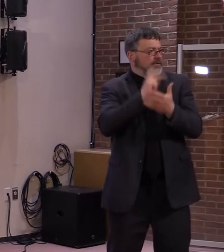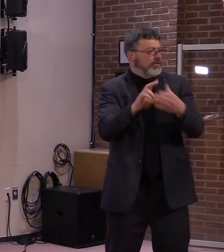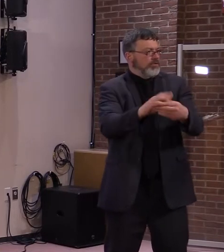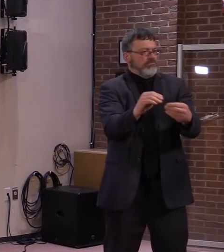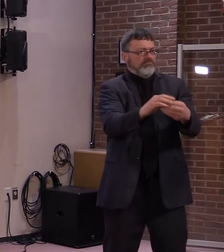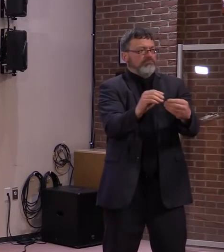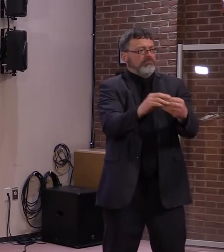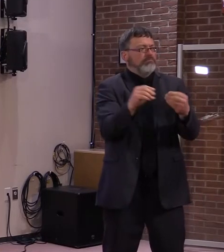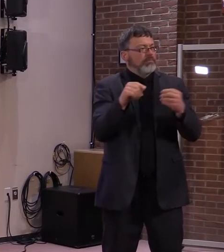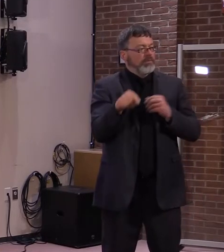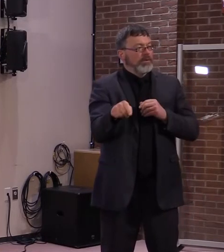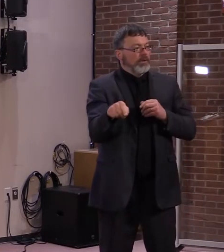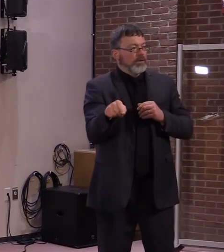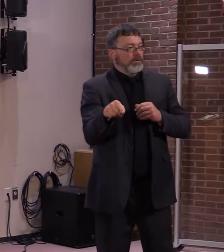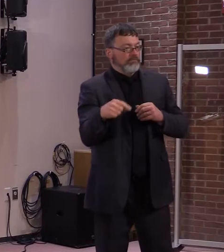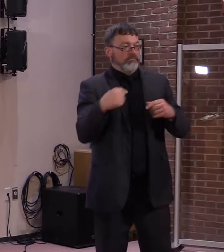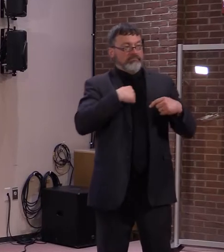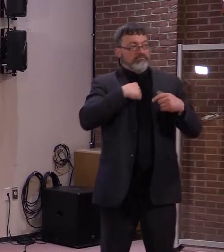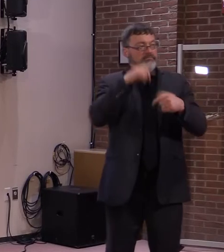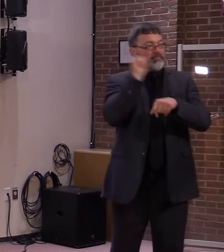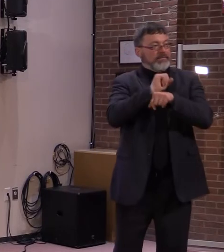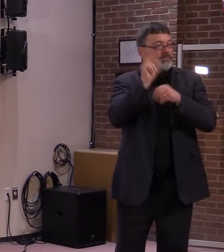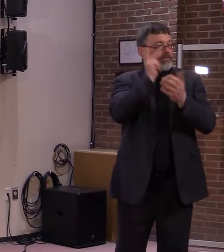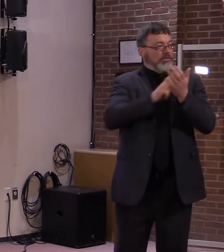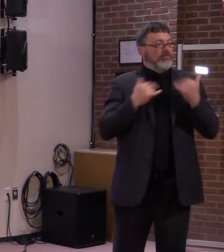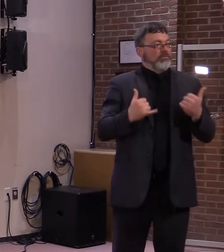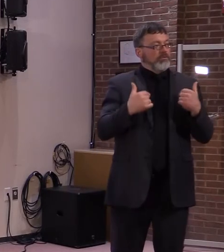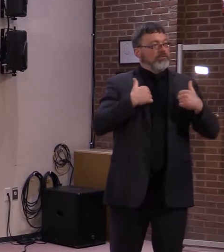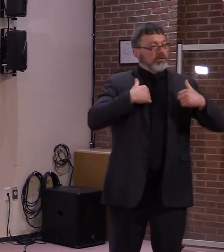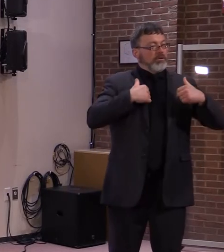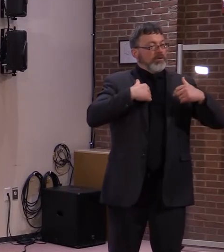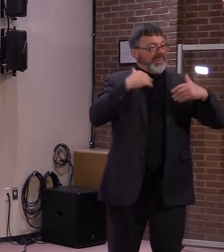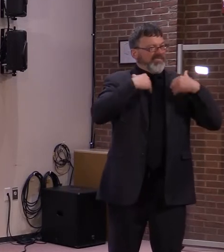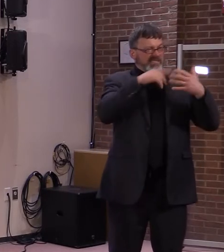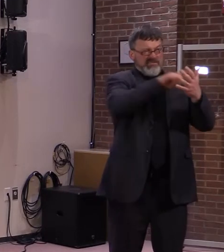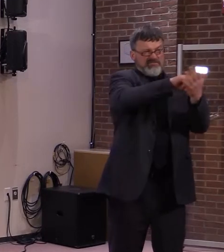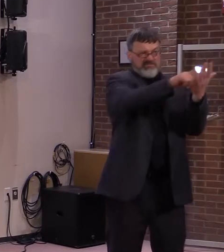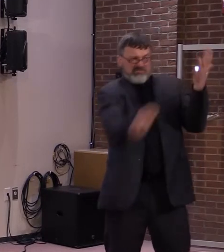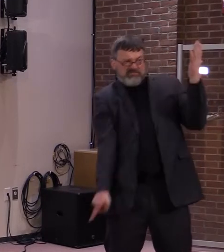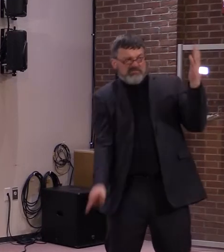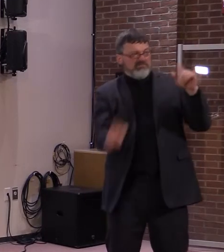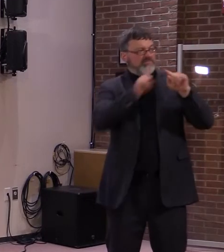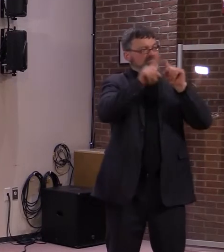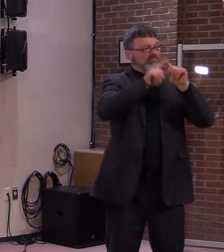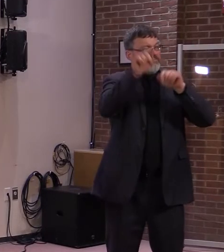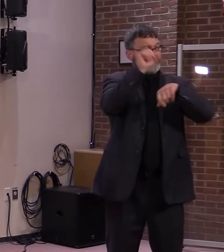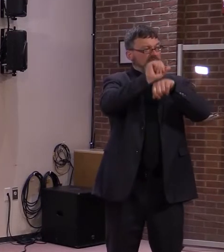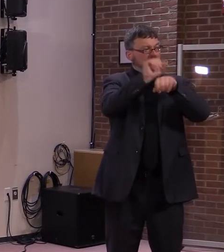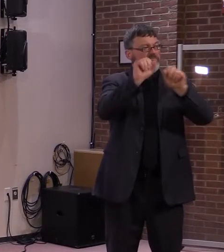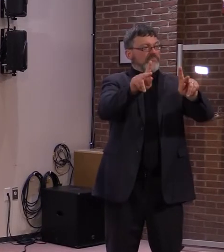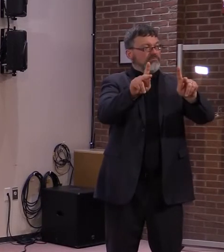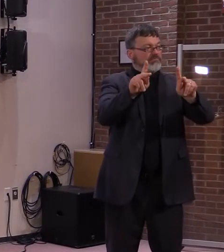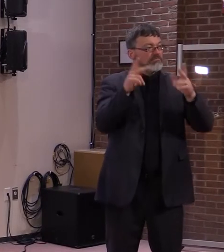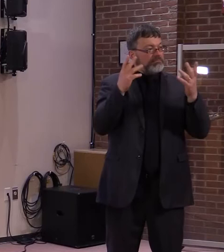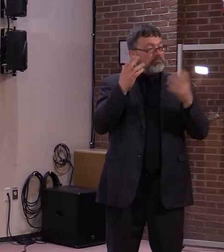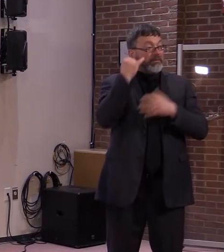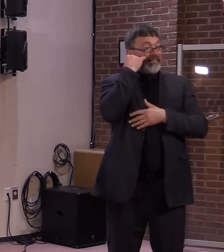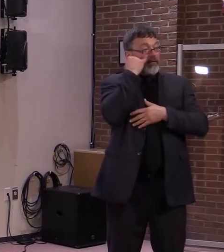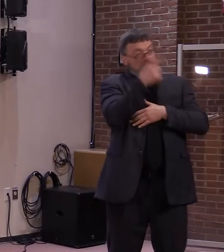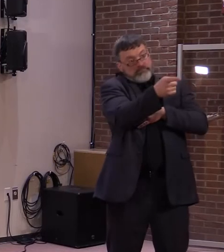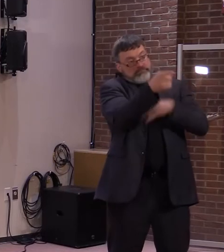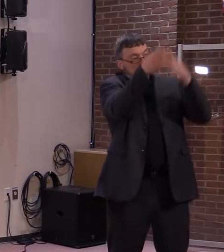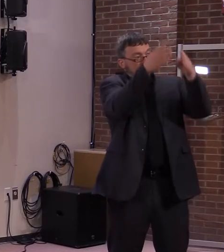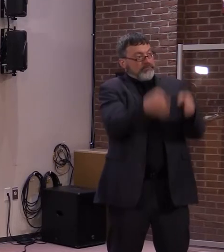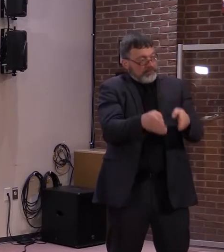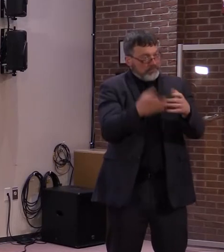number of different opportunities. Just the fact of having someone looking for work and seeking job opportunities